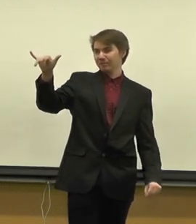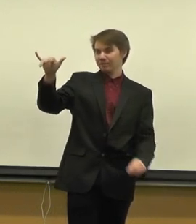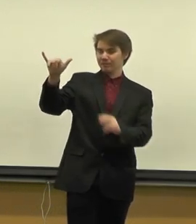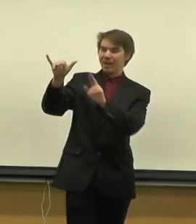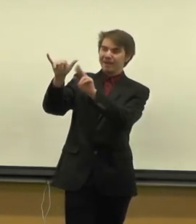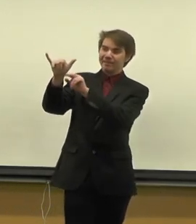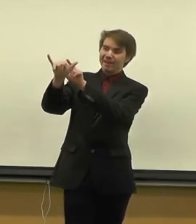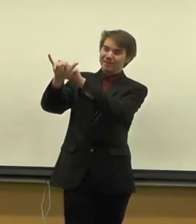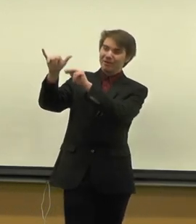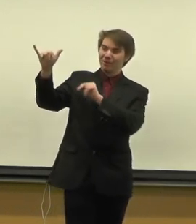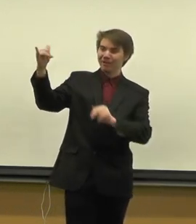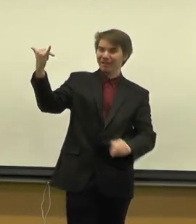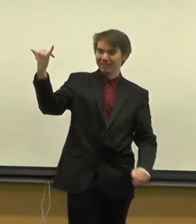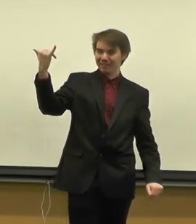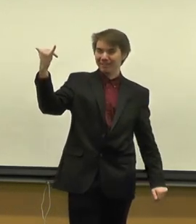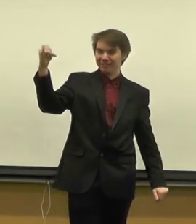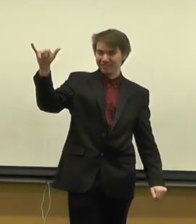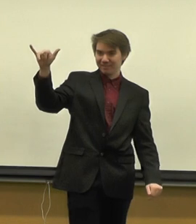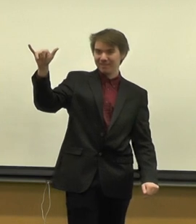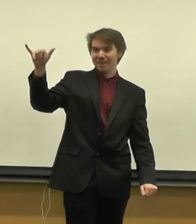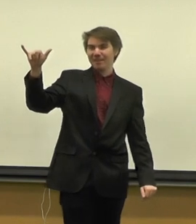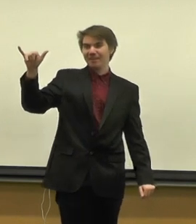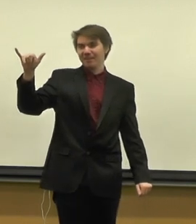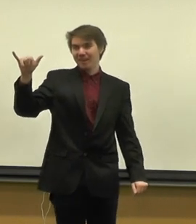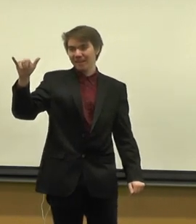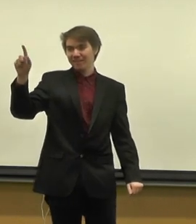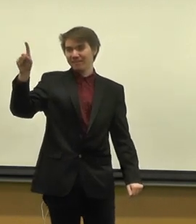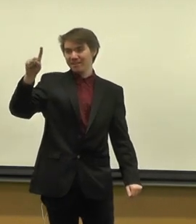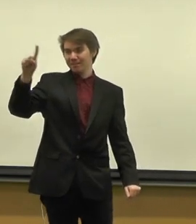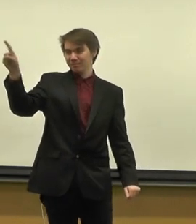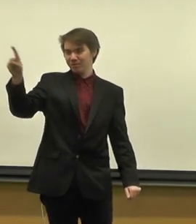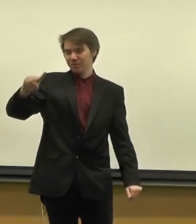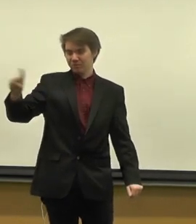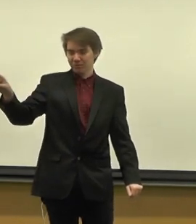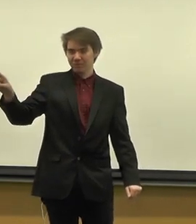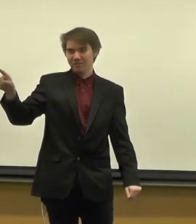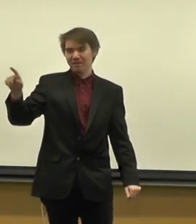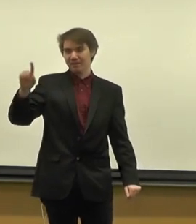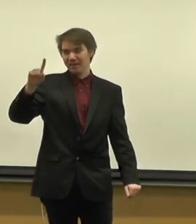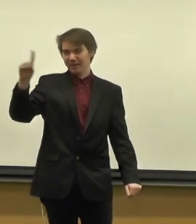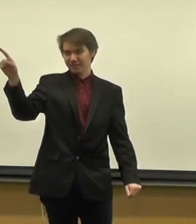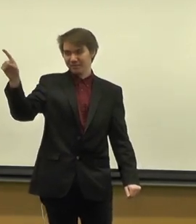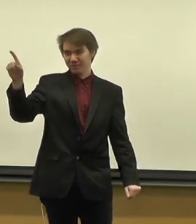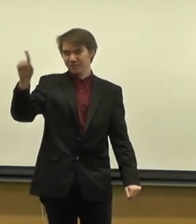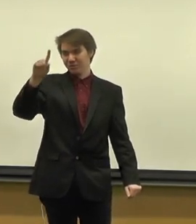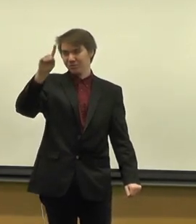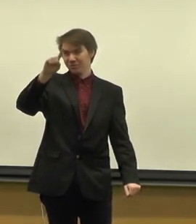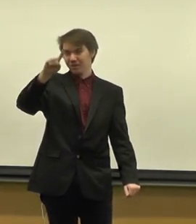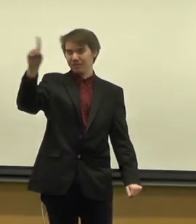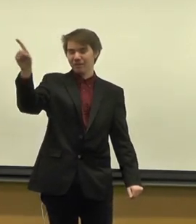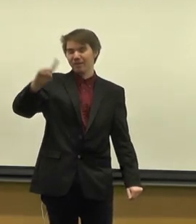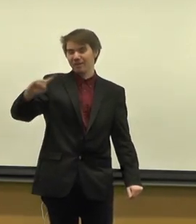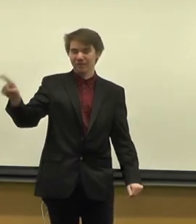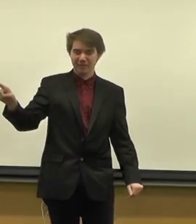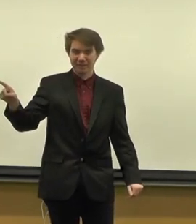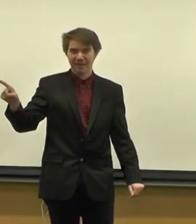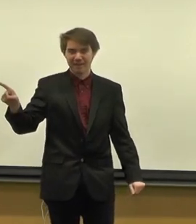Y, hang 10, you hold it out like this. And Z, you just do a Z in midair. So you do, start up here, you go like that.